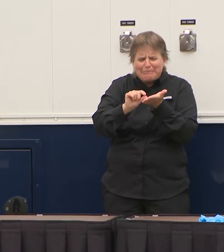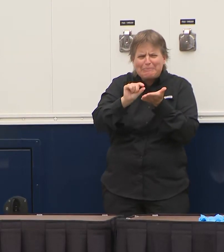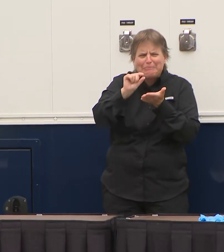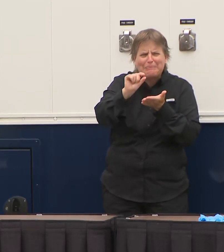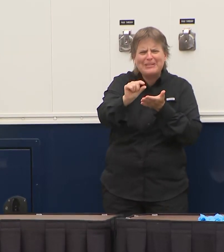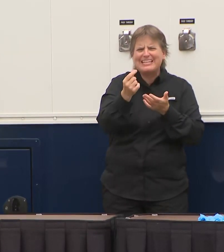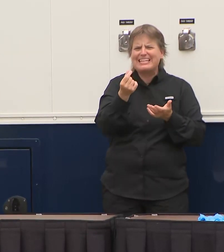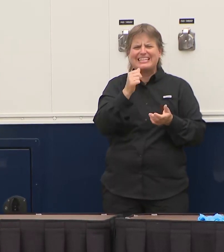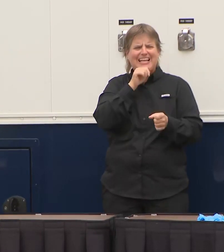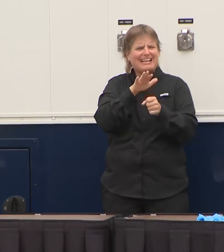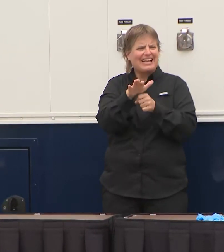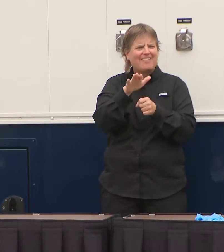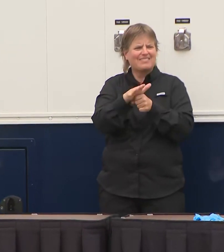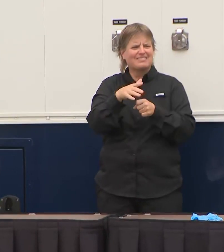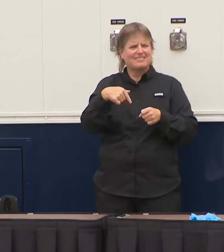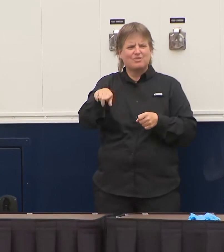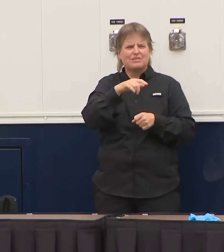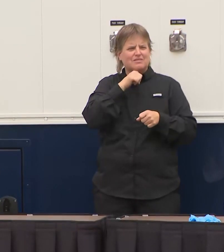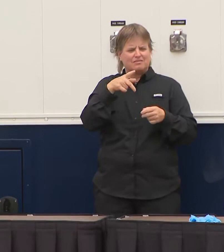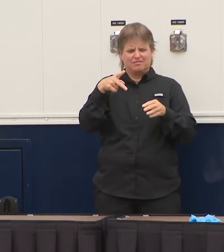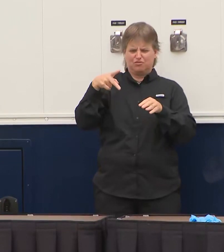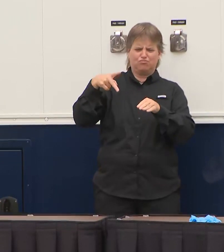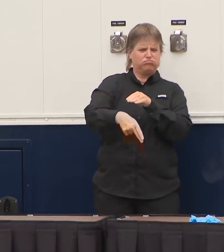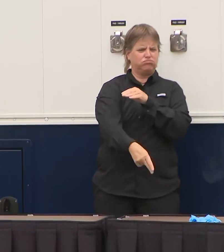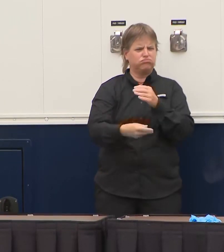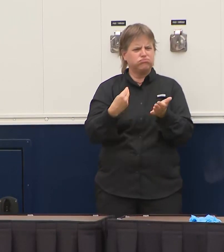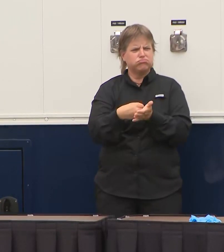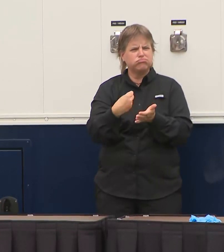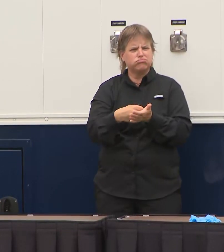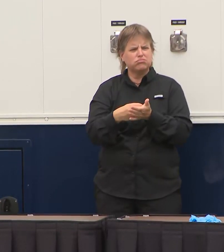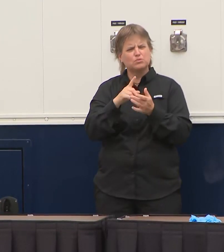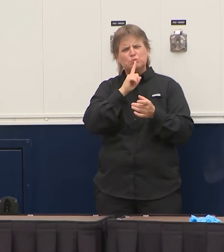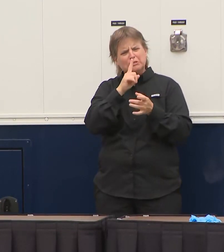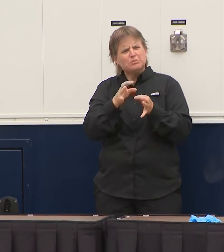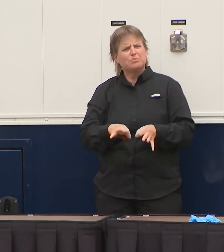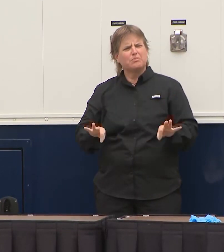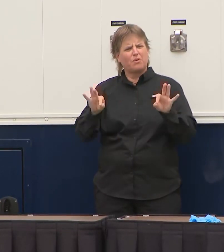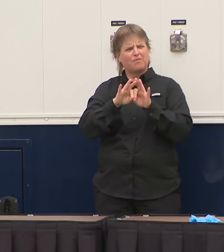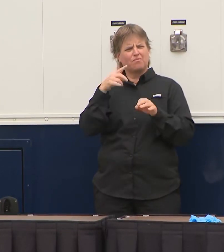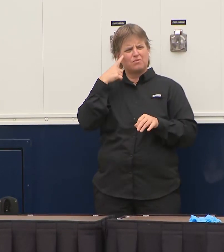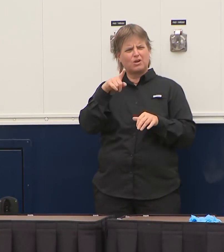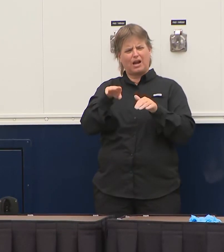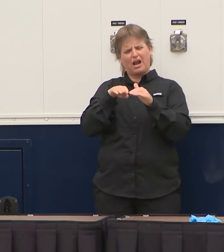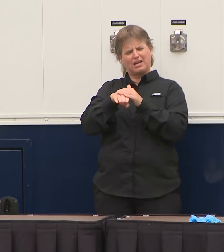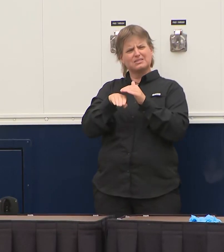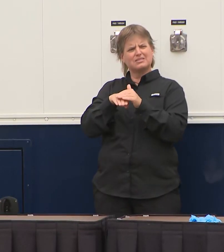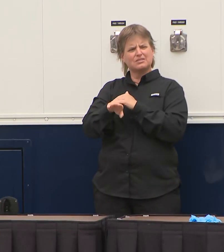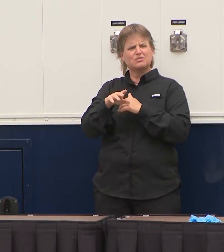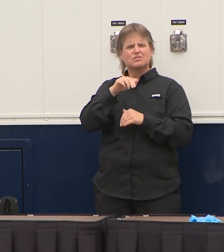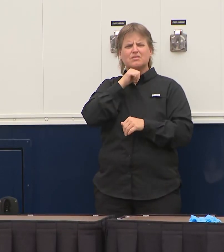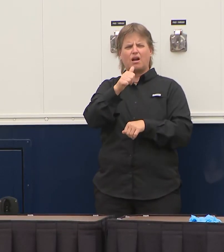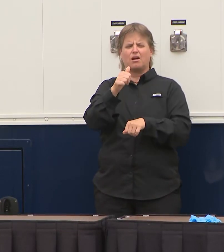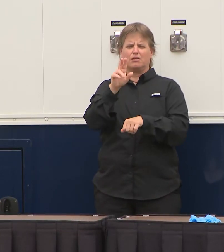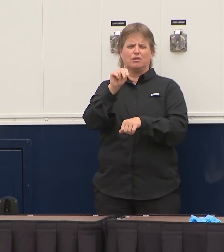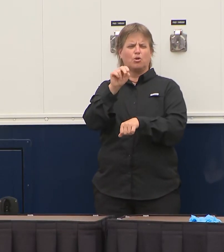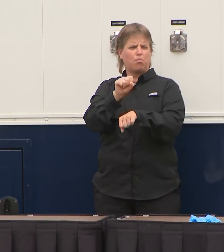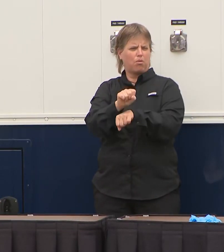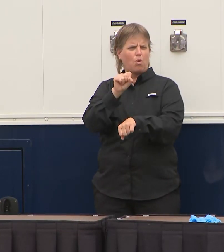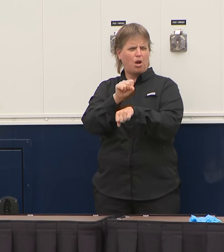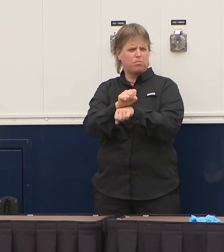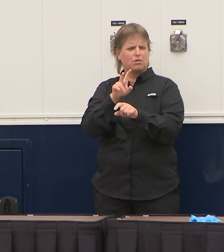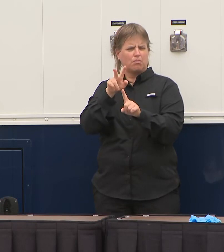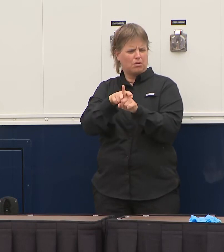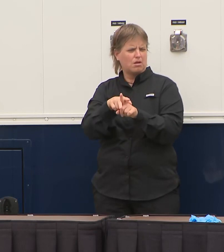to keep doing that so I think it's really really important for folks to be able to have access to that so but but don't don't